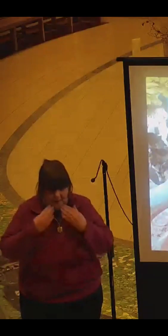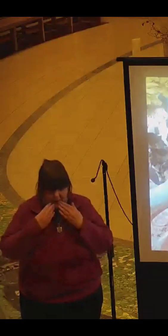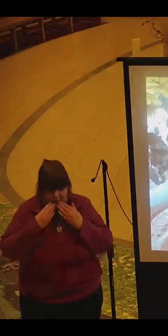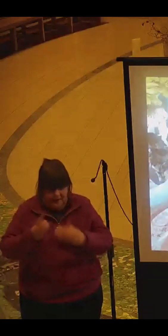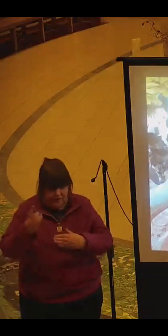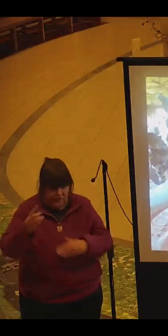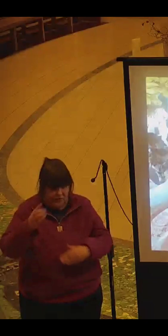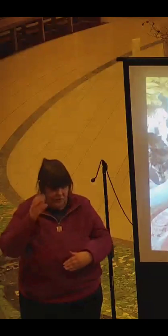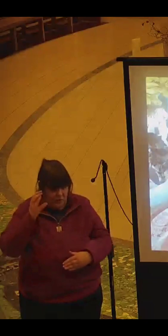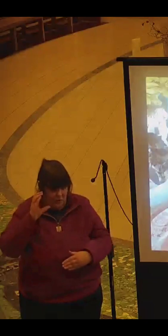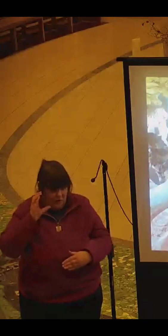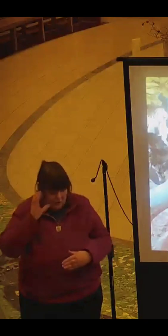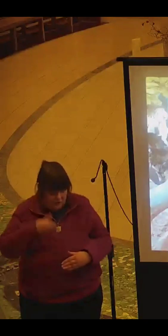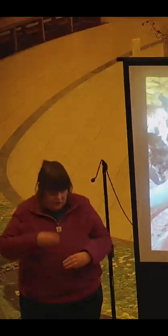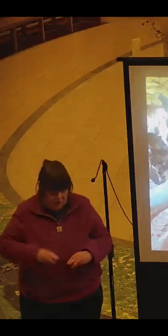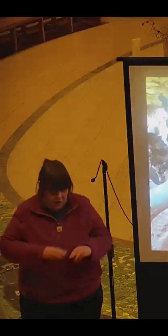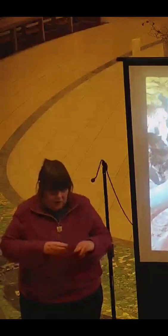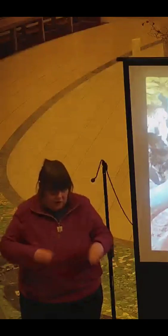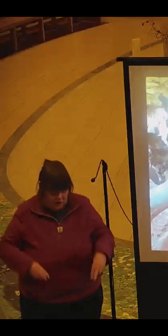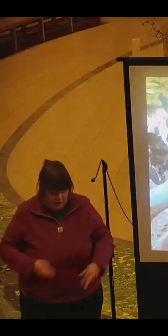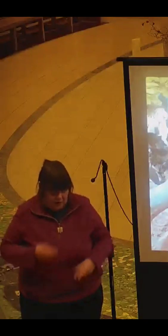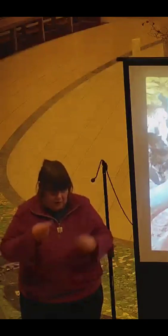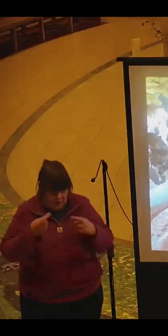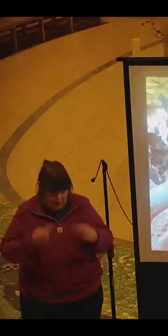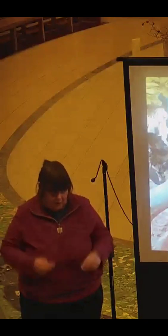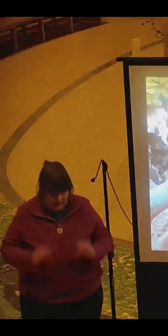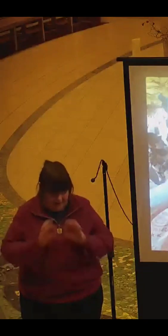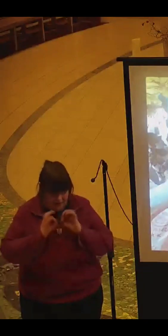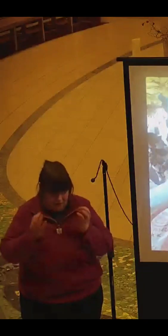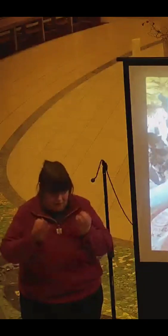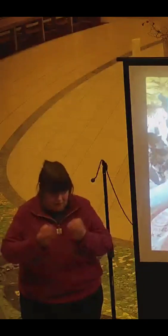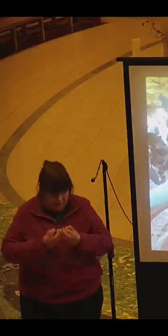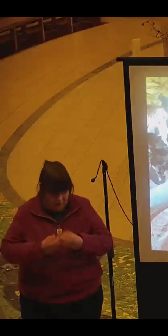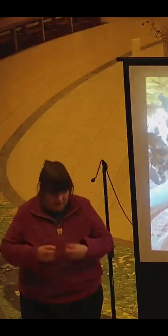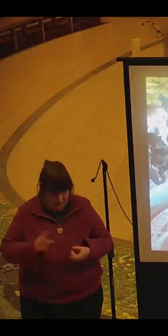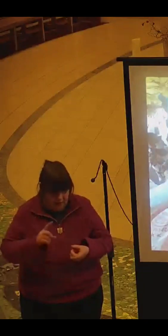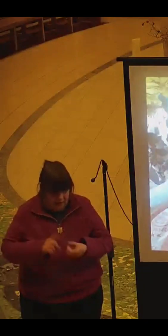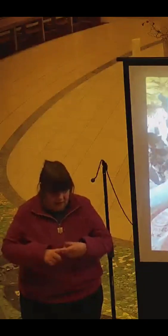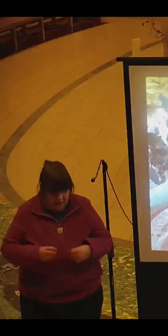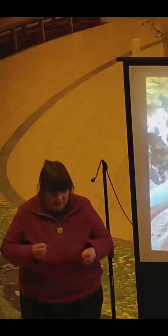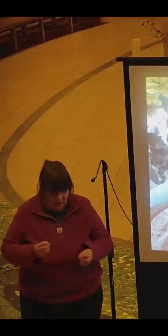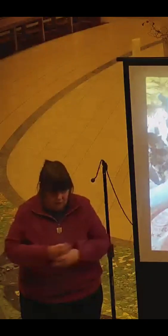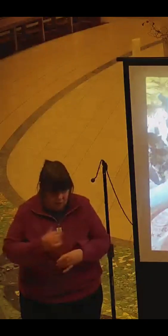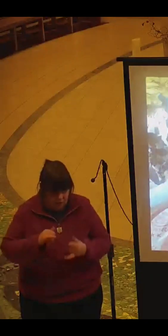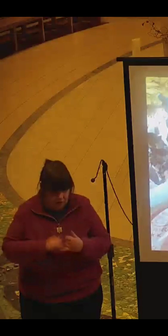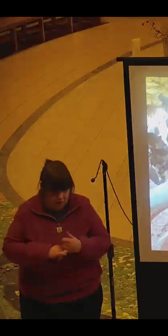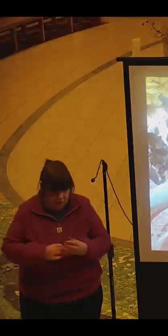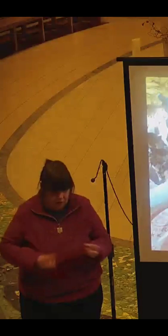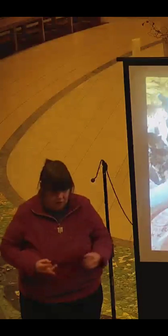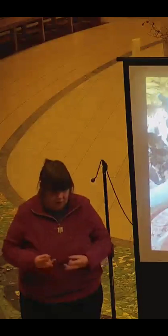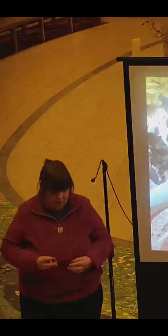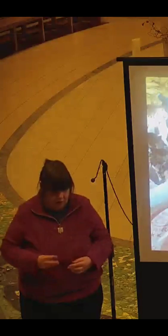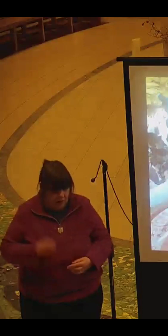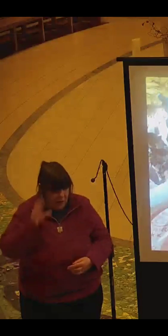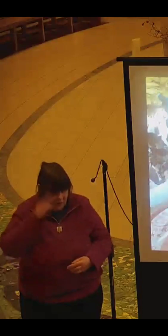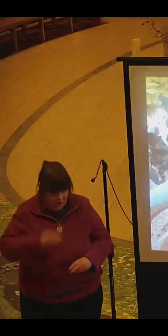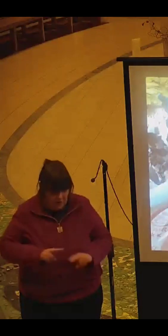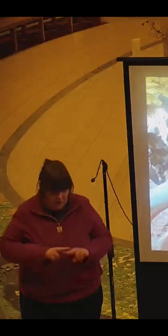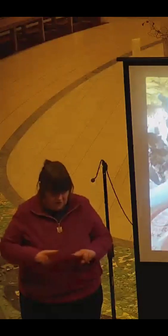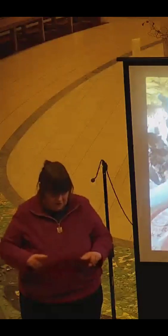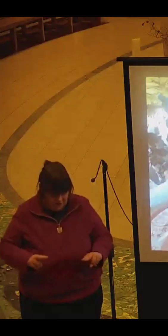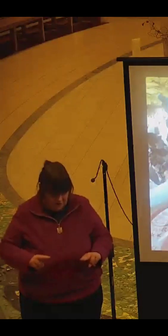We thank you for human rights groups and all who work